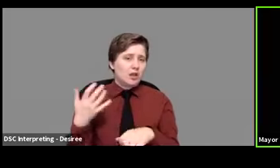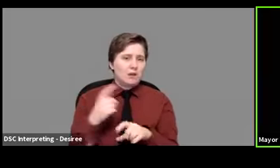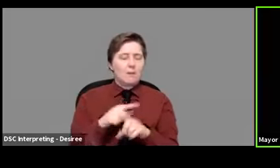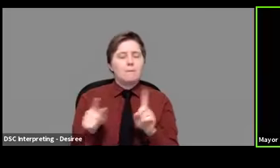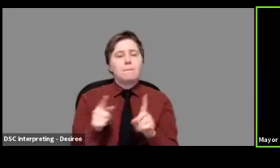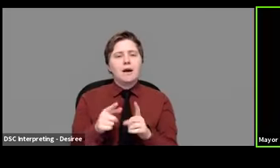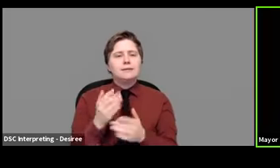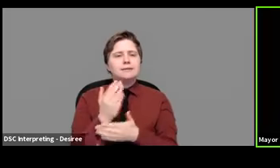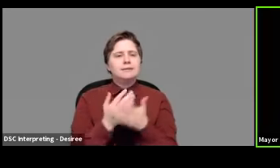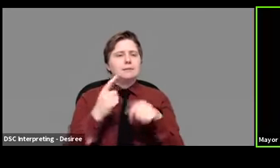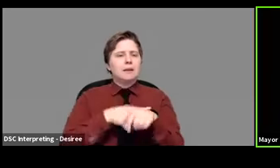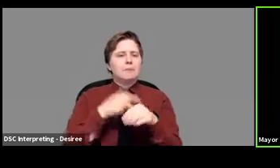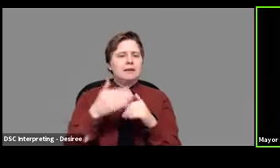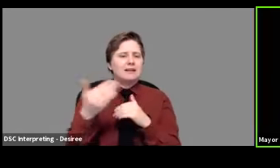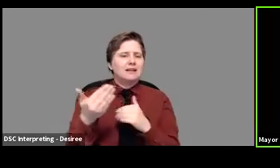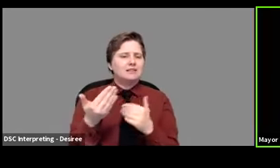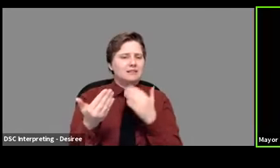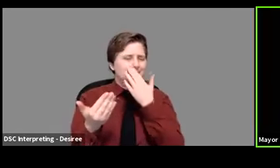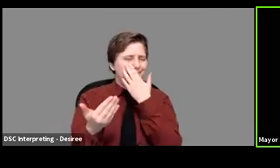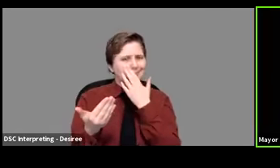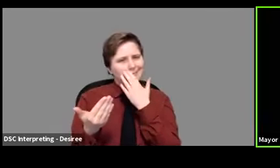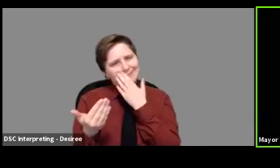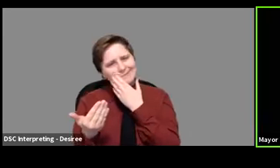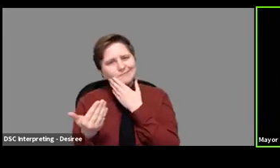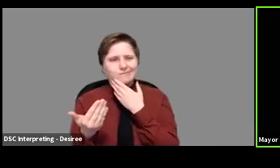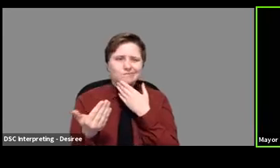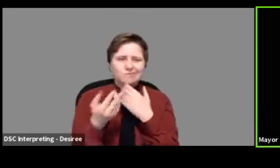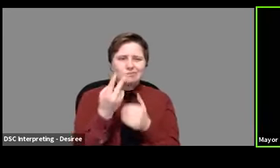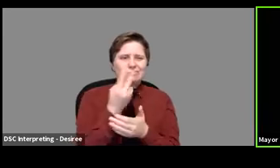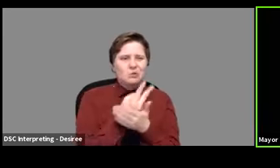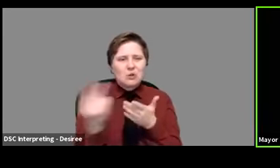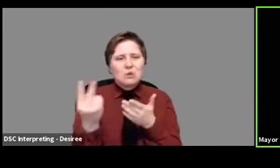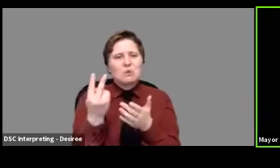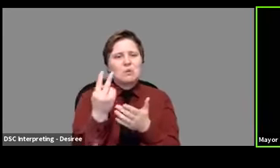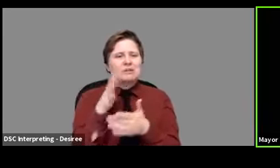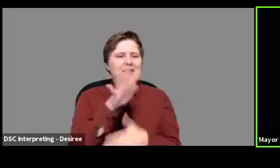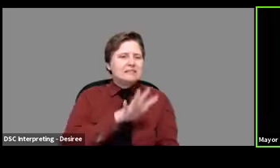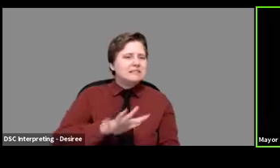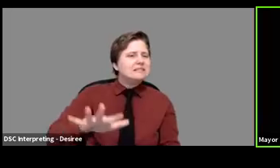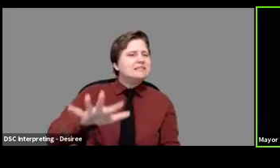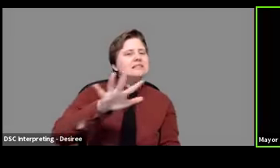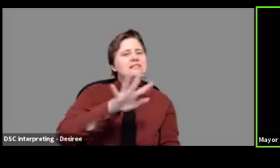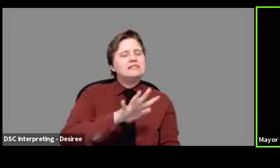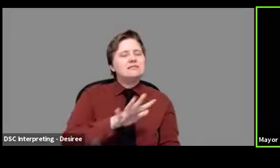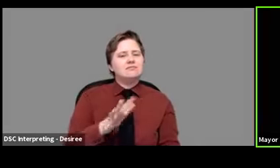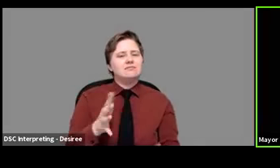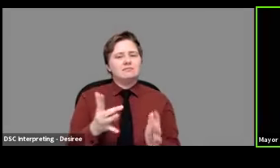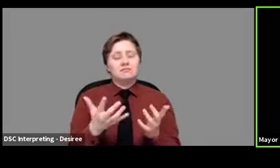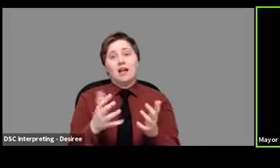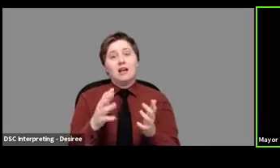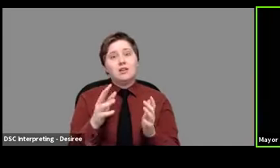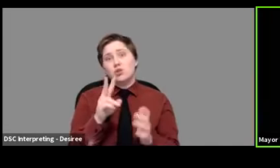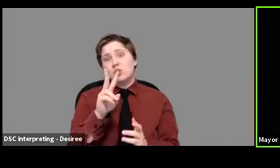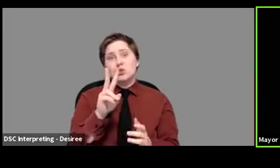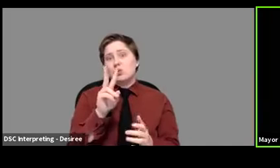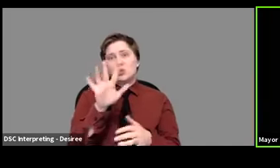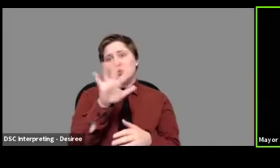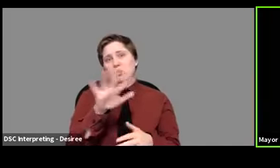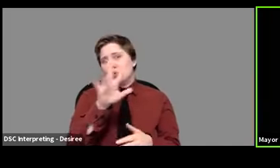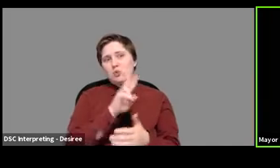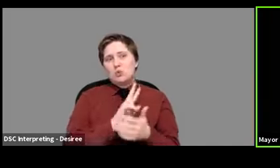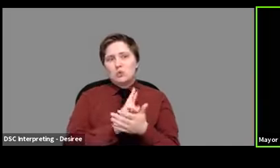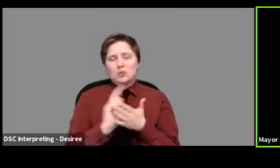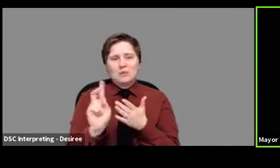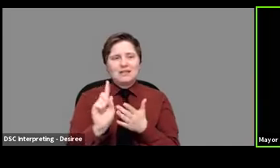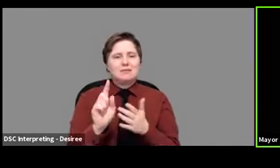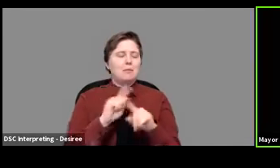but here's sometime in the next two-ish weeks or so, there's a technical phrase for you, two-ish weeks, but for some time,